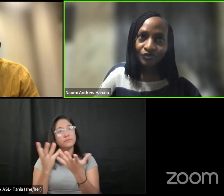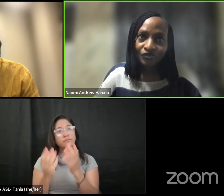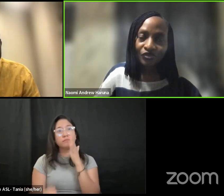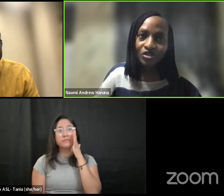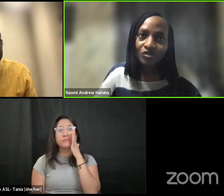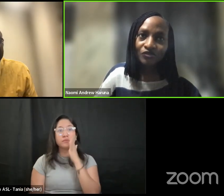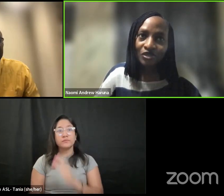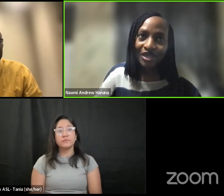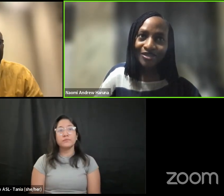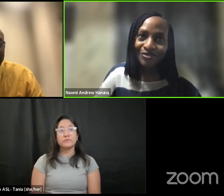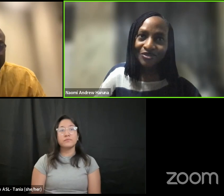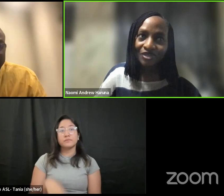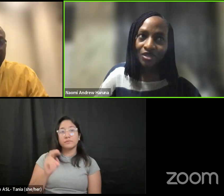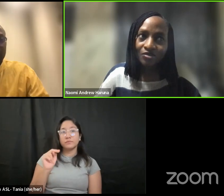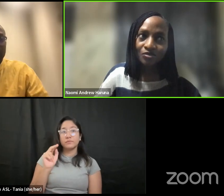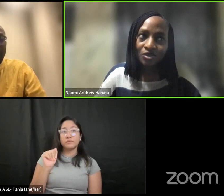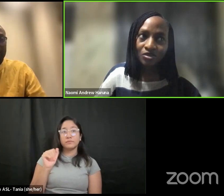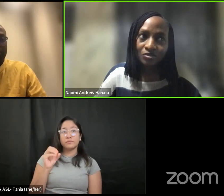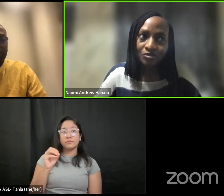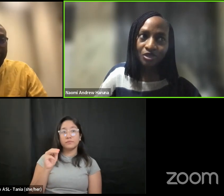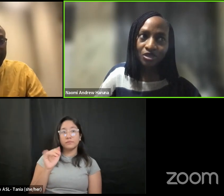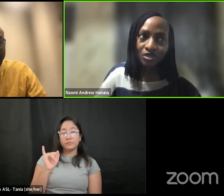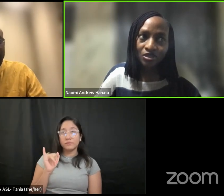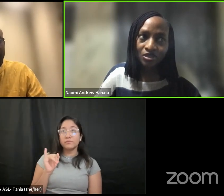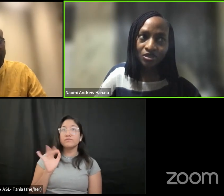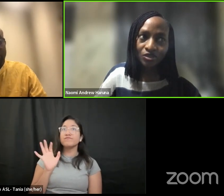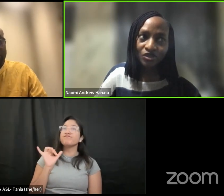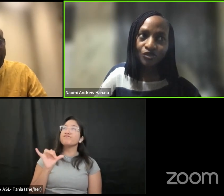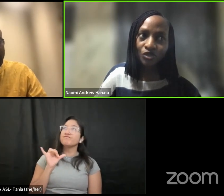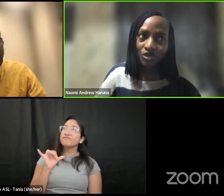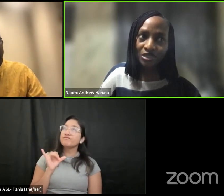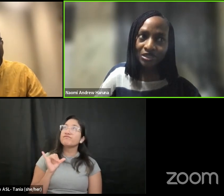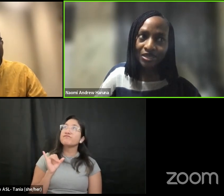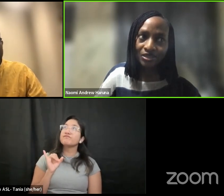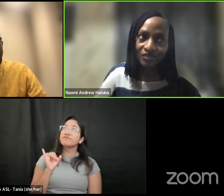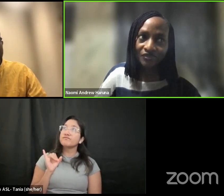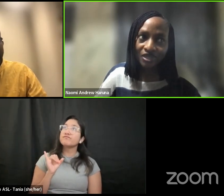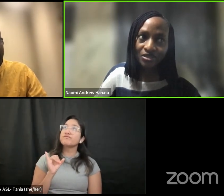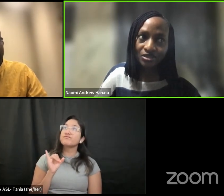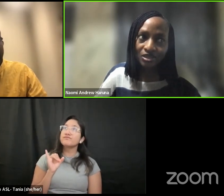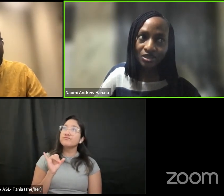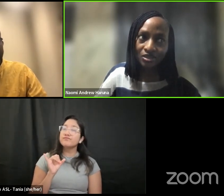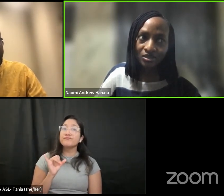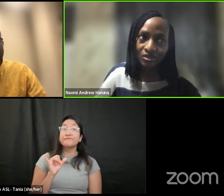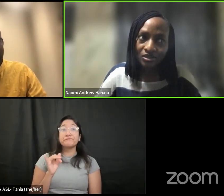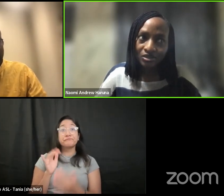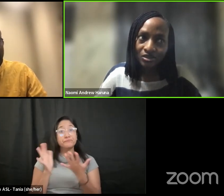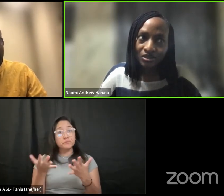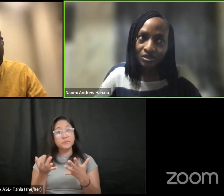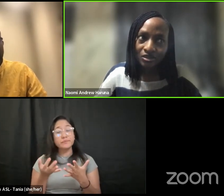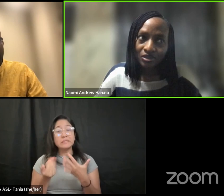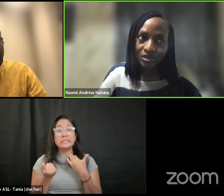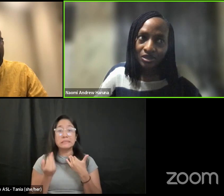um first of all i don't know if that would be if you would understand it if i say